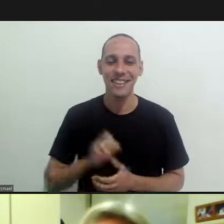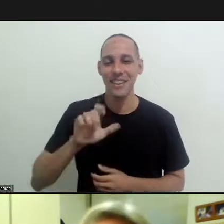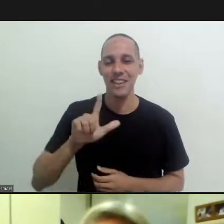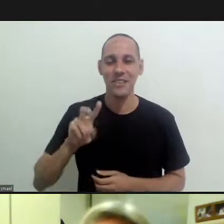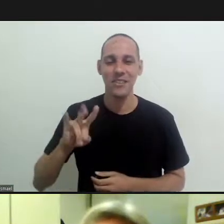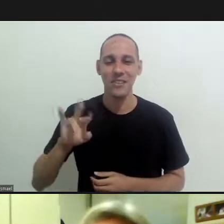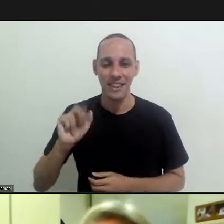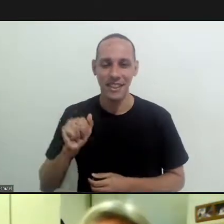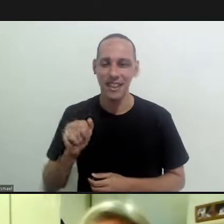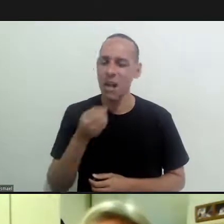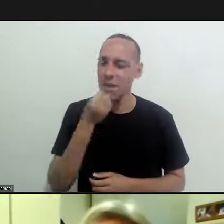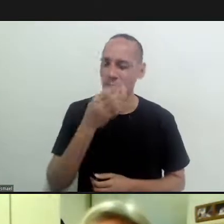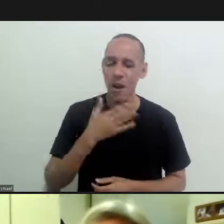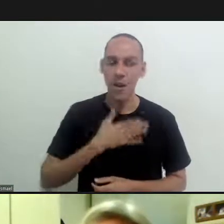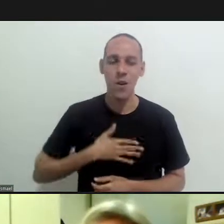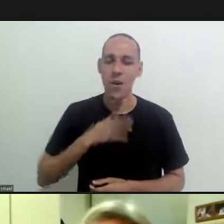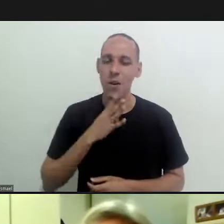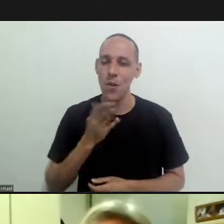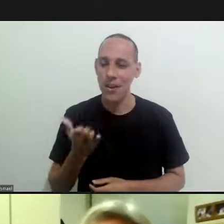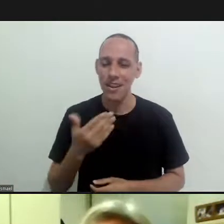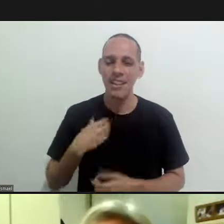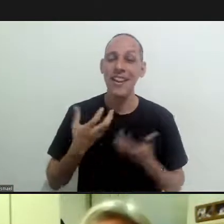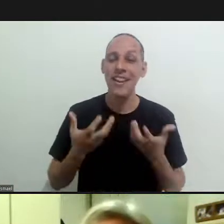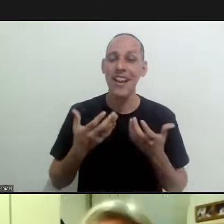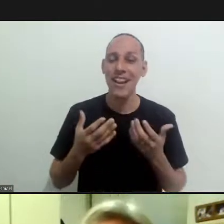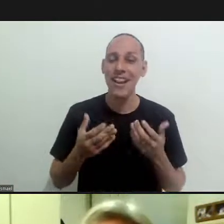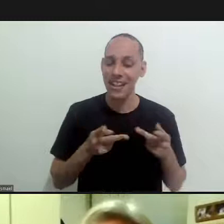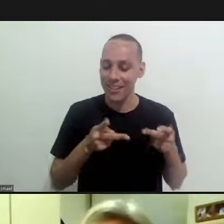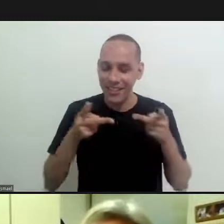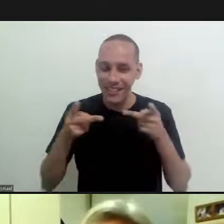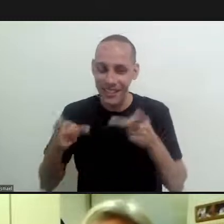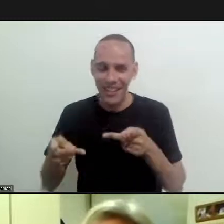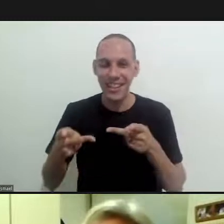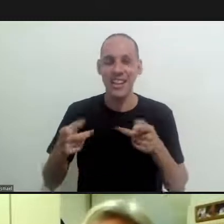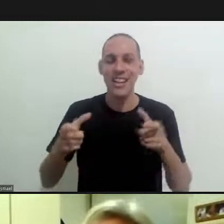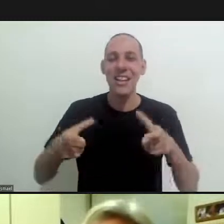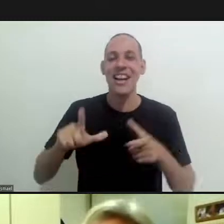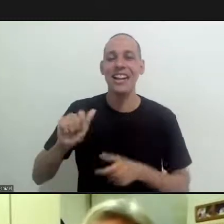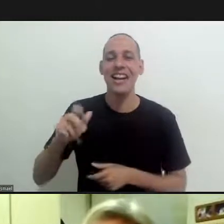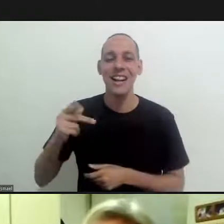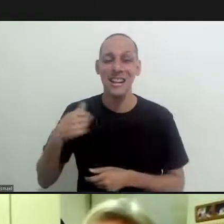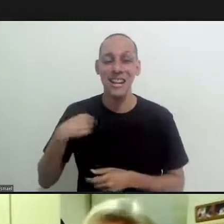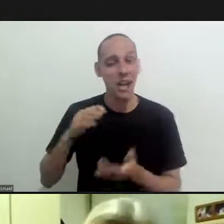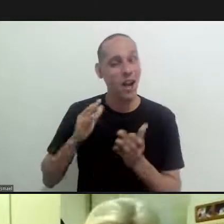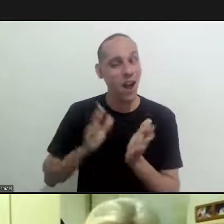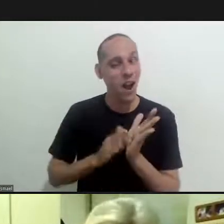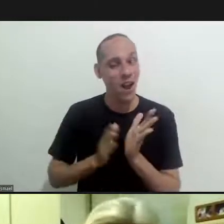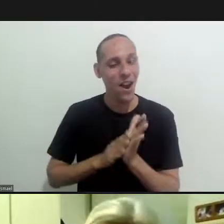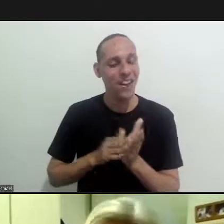it's a great pleasure to get to meet you i hope to be able to see you shortly